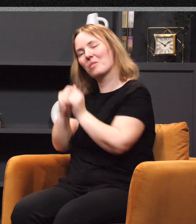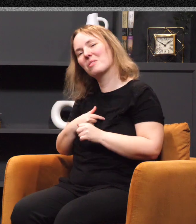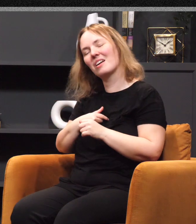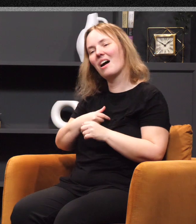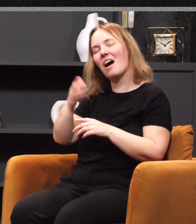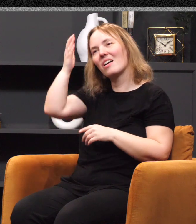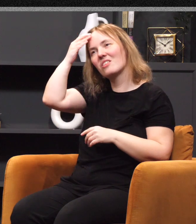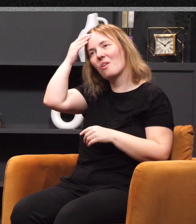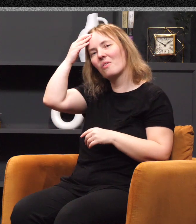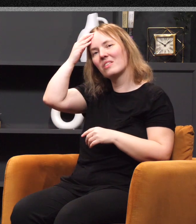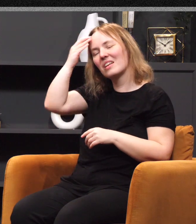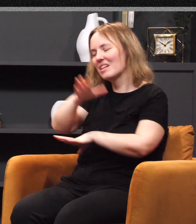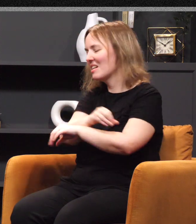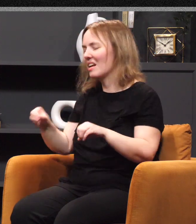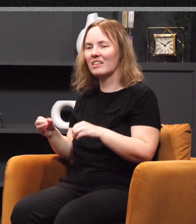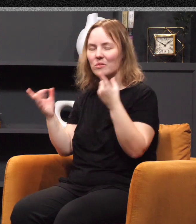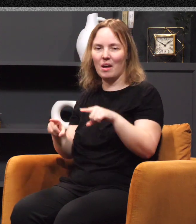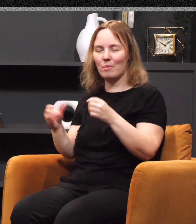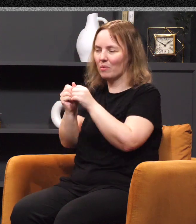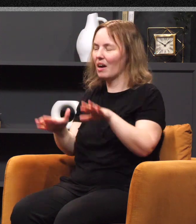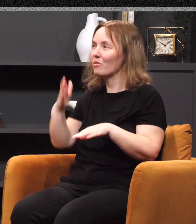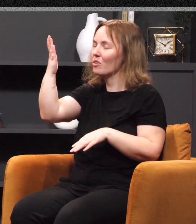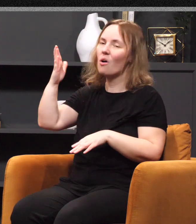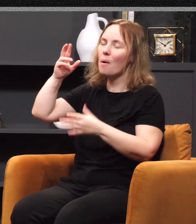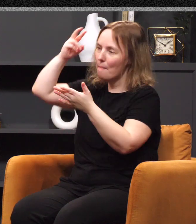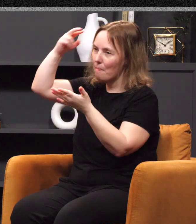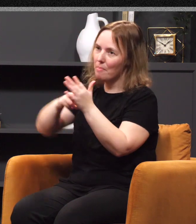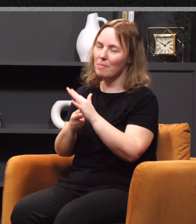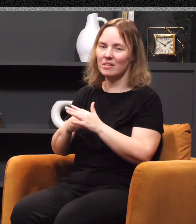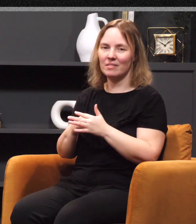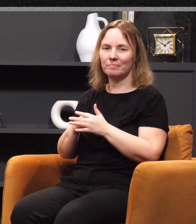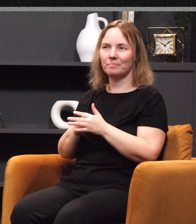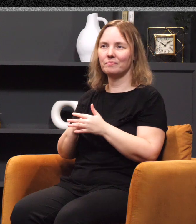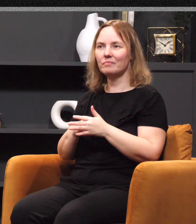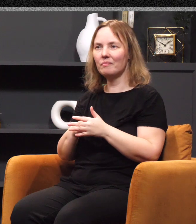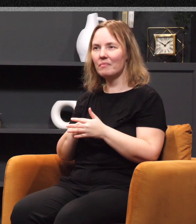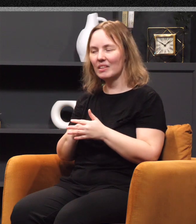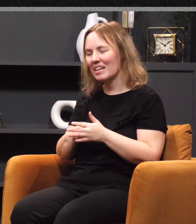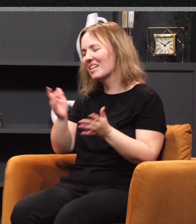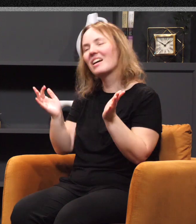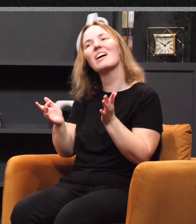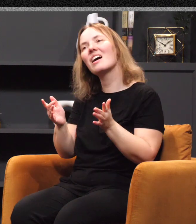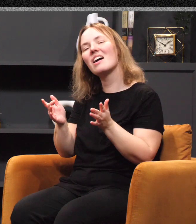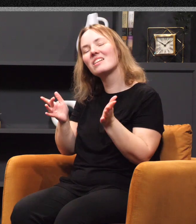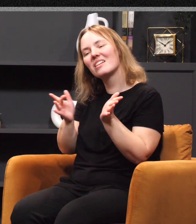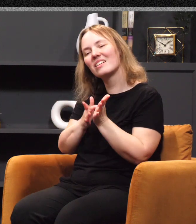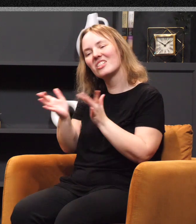of this will be happening without your purpose, without your design. In fact, you know the story. Pontius Pilate says to Jesus at one point, don't you realize I have the power to